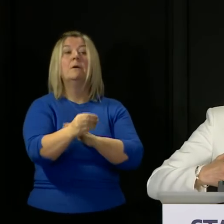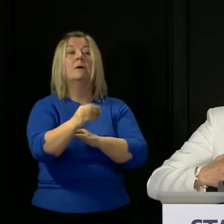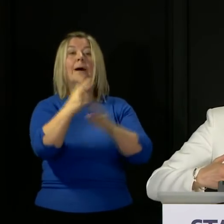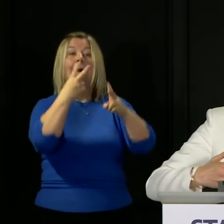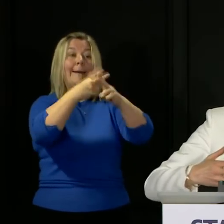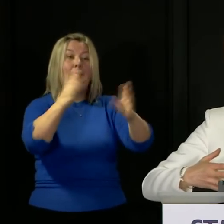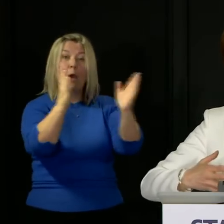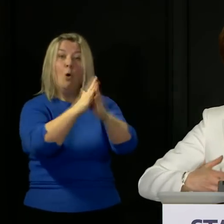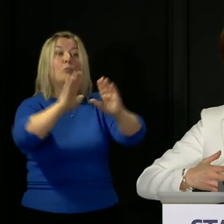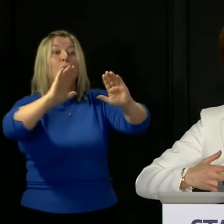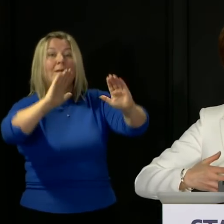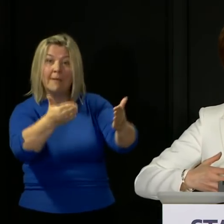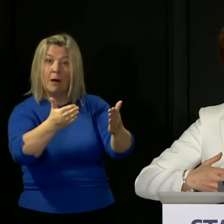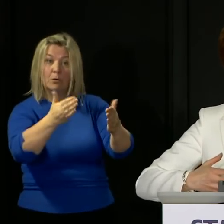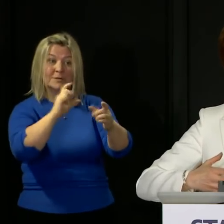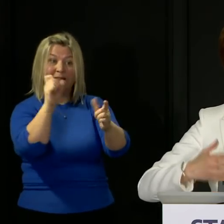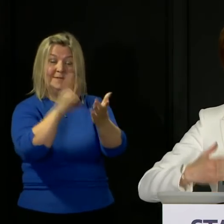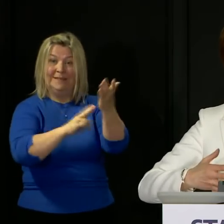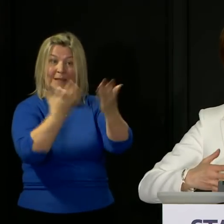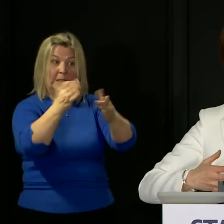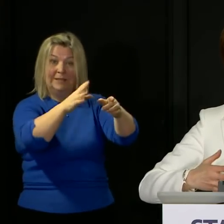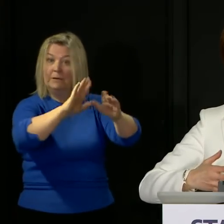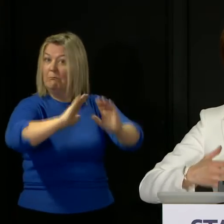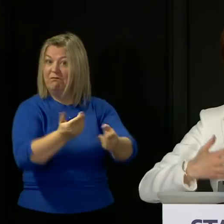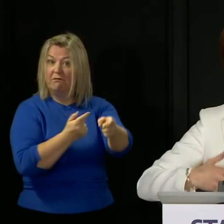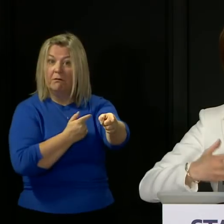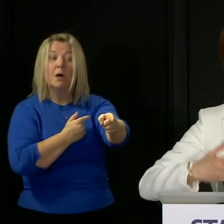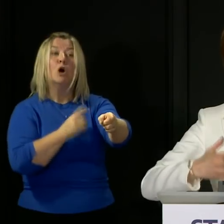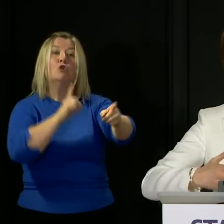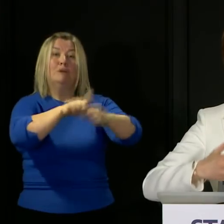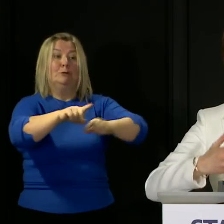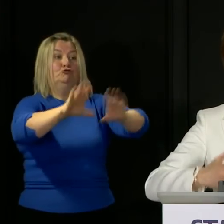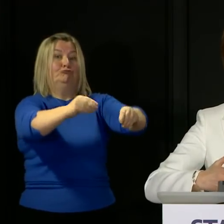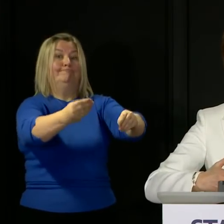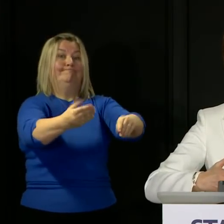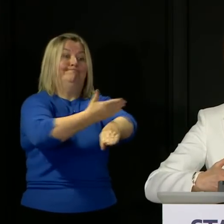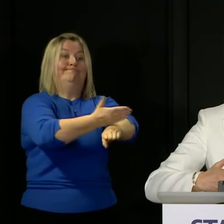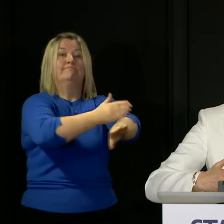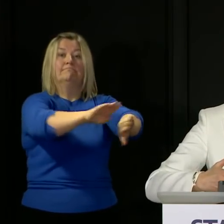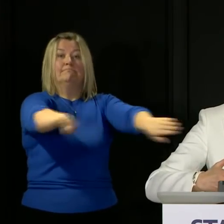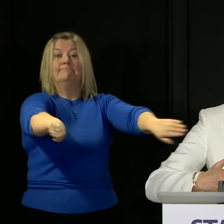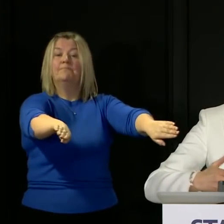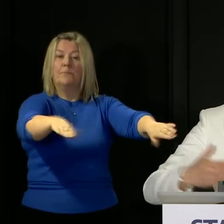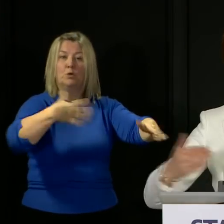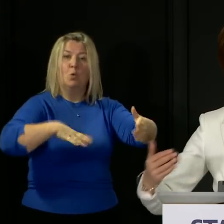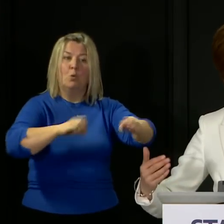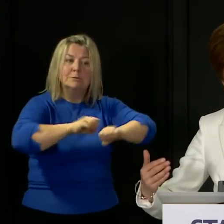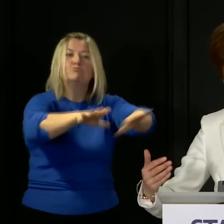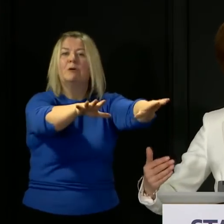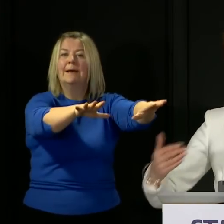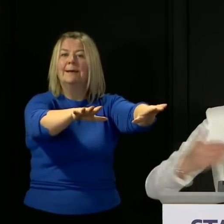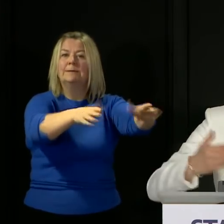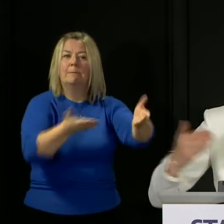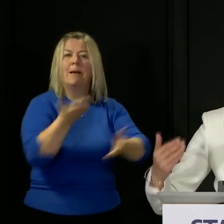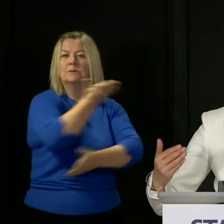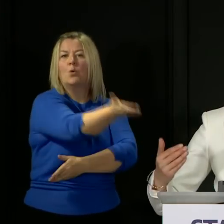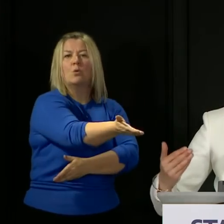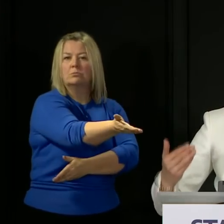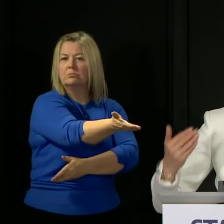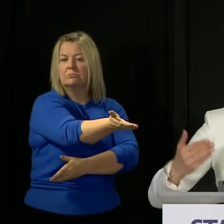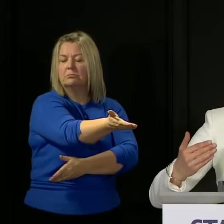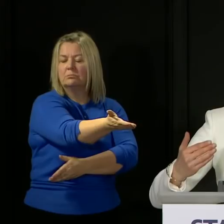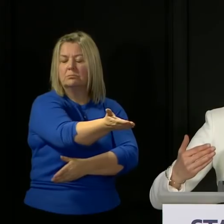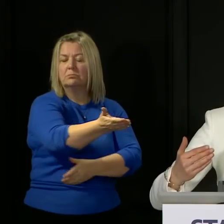looking at where the infection or from what source the infection is likely to get into care homes now we've covered previously the